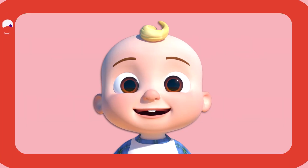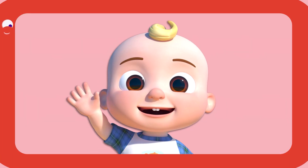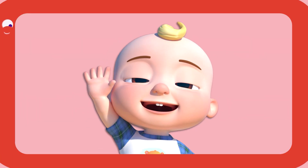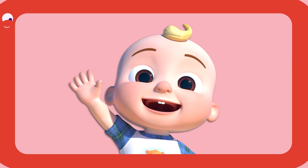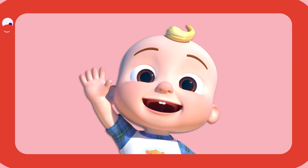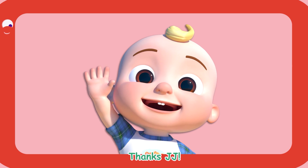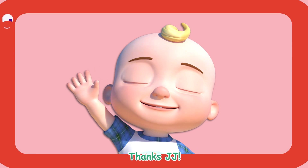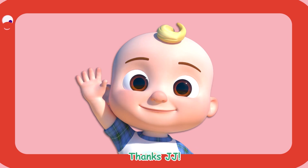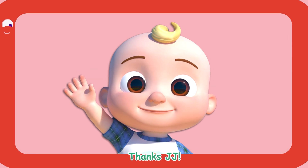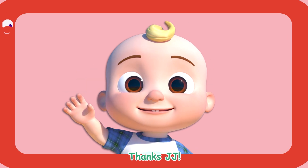Thanks, JJ